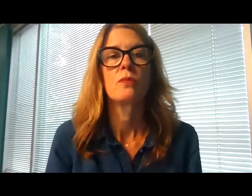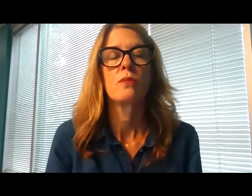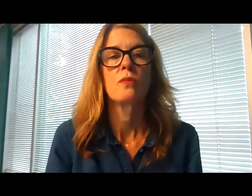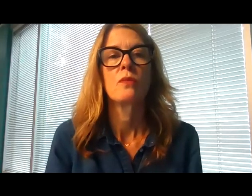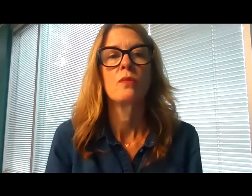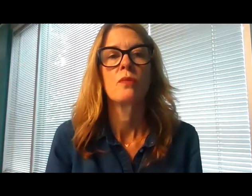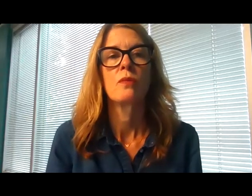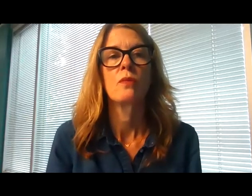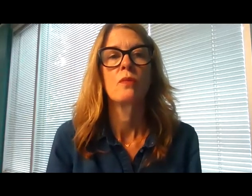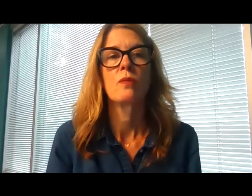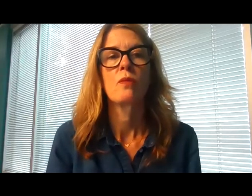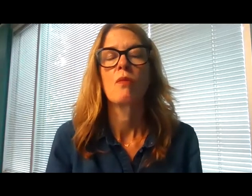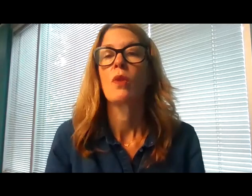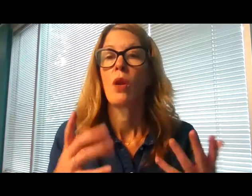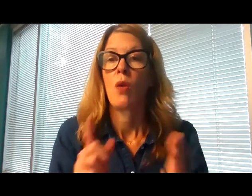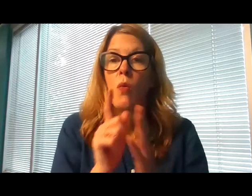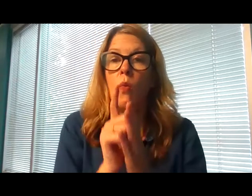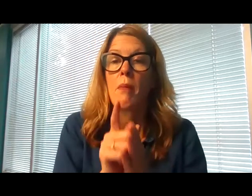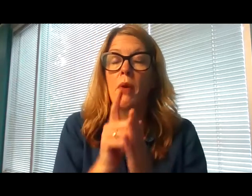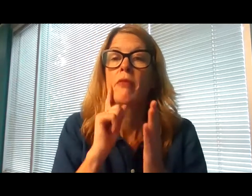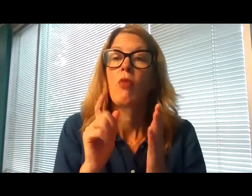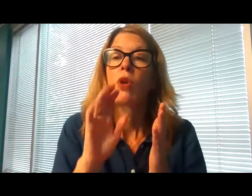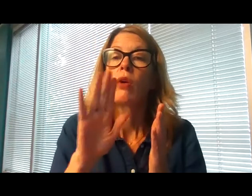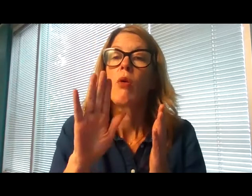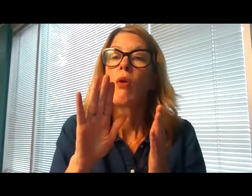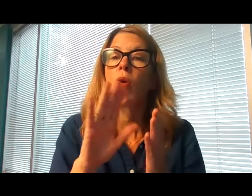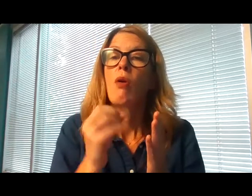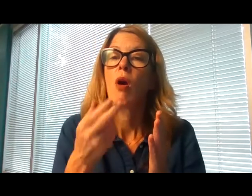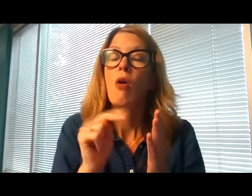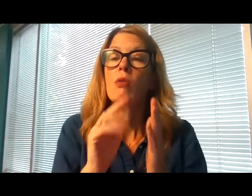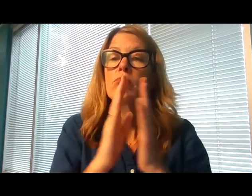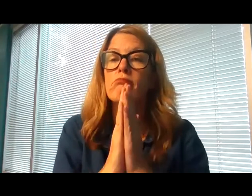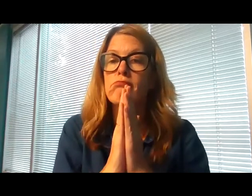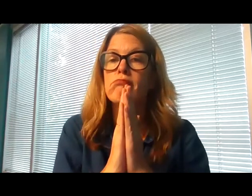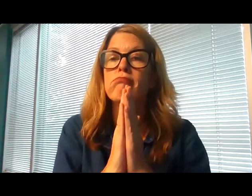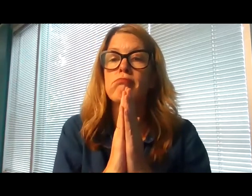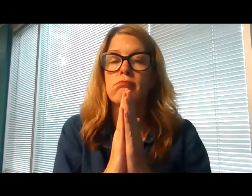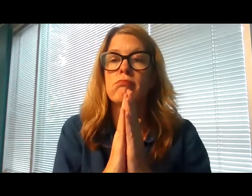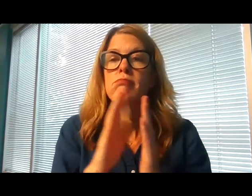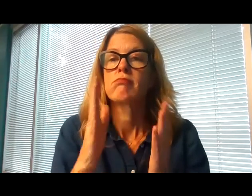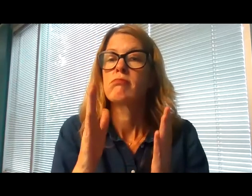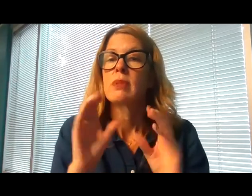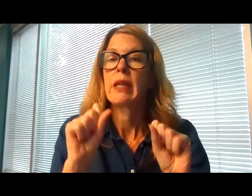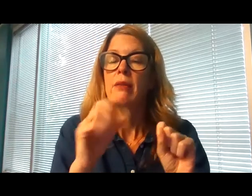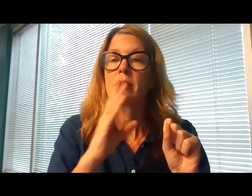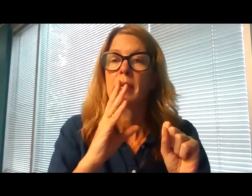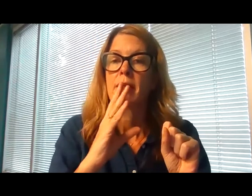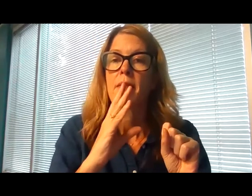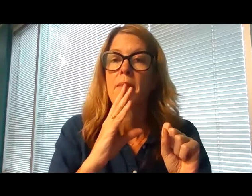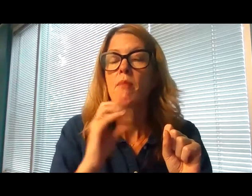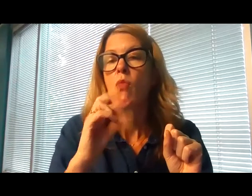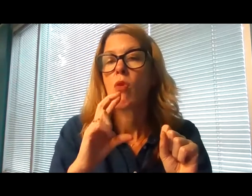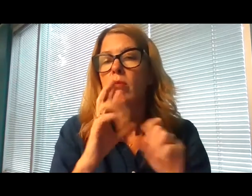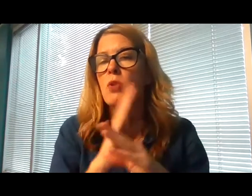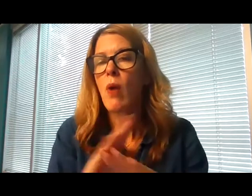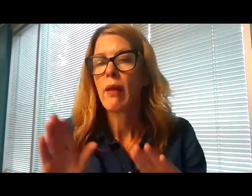And now we'll just allow a moment for your own intercessions. However you feel moved to pray those, out loud or silently, wherever you